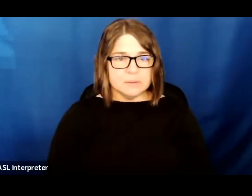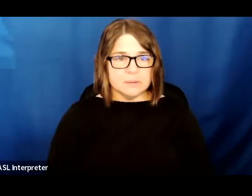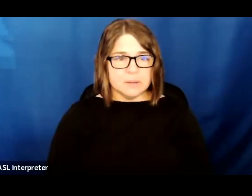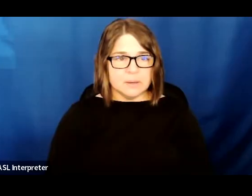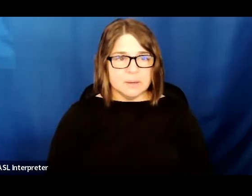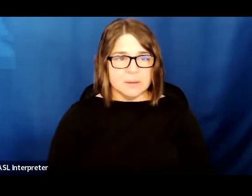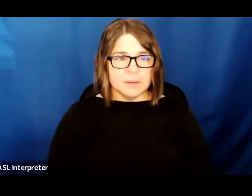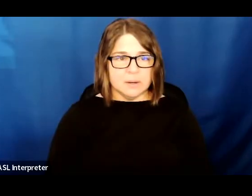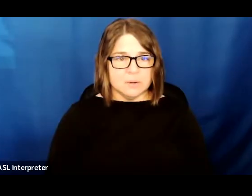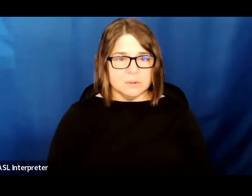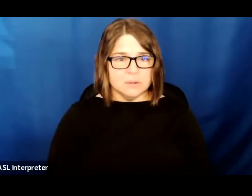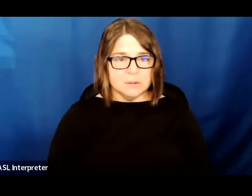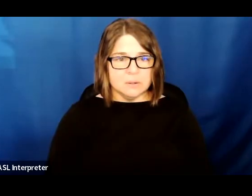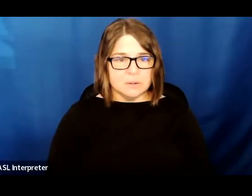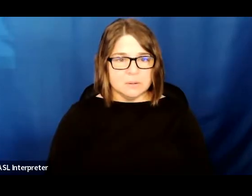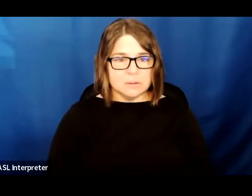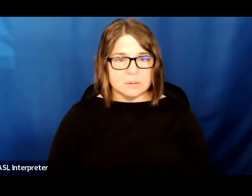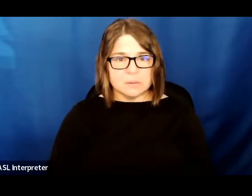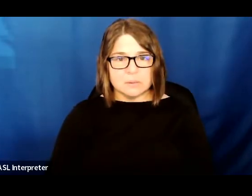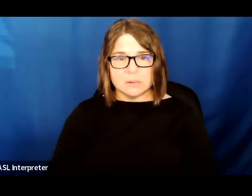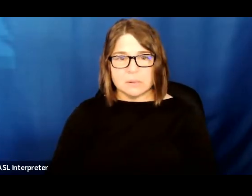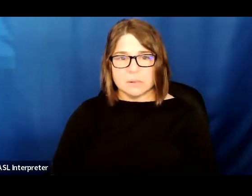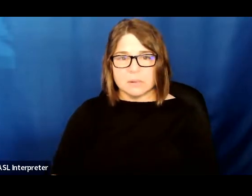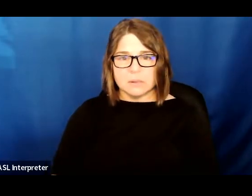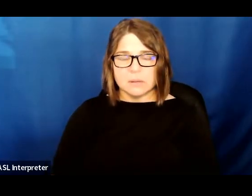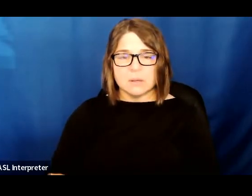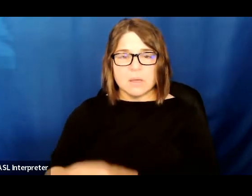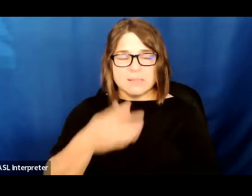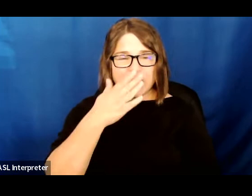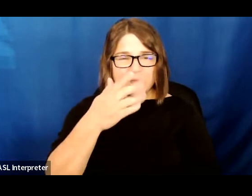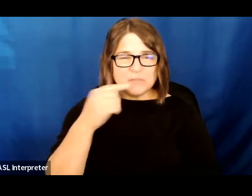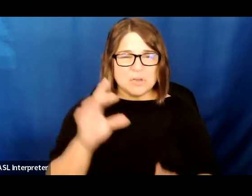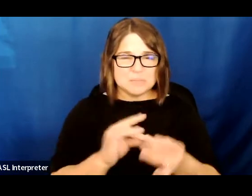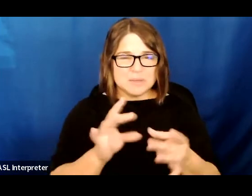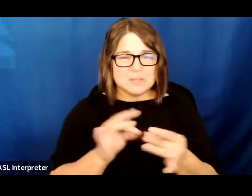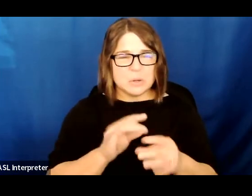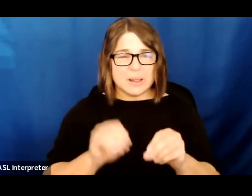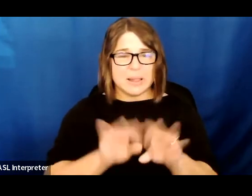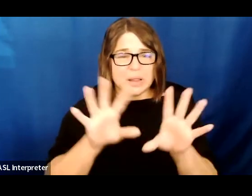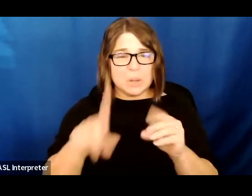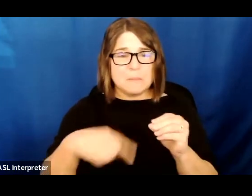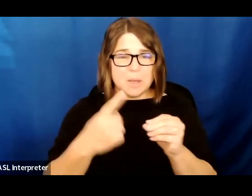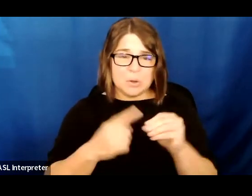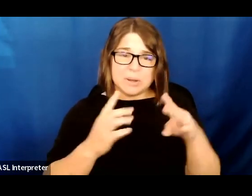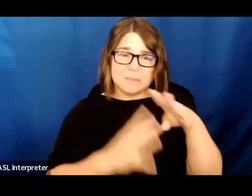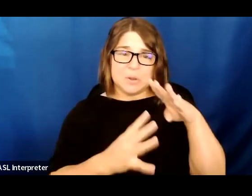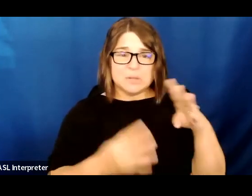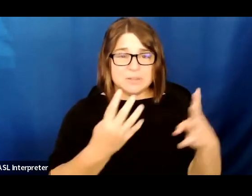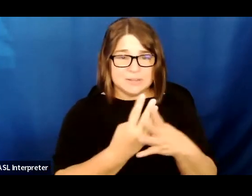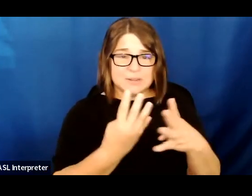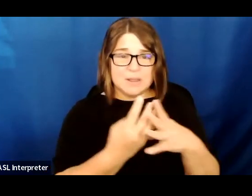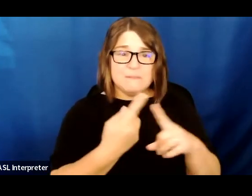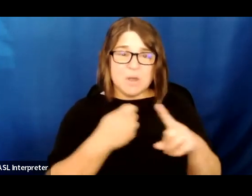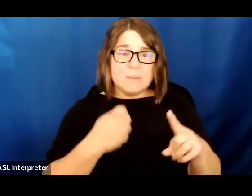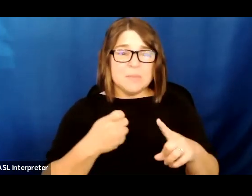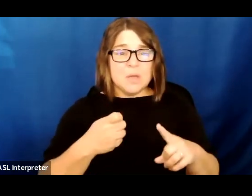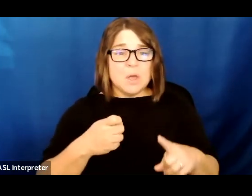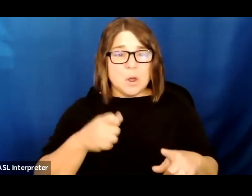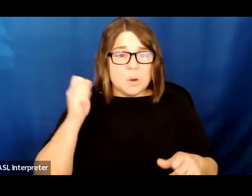Thank you so much, Elle, for speaking so clearly about immigration detention from a prison justice lens.